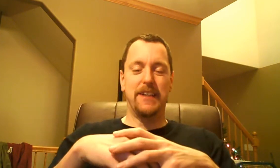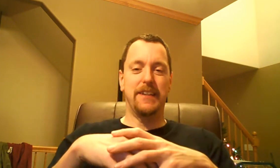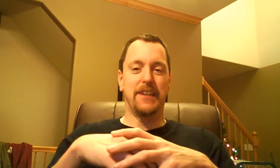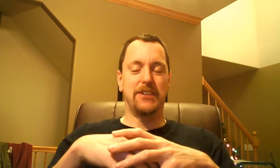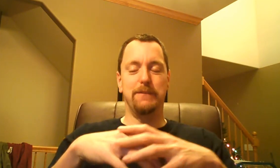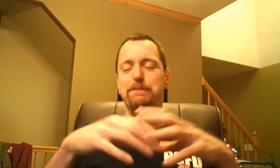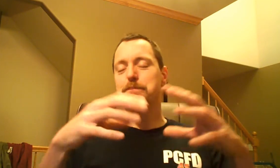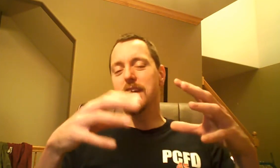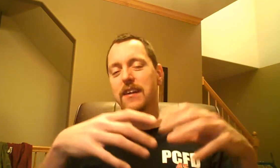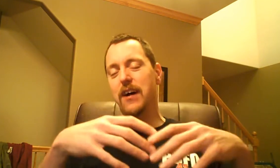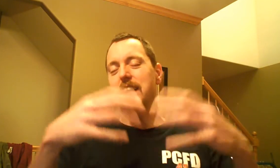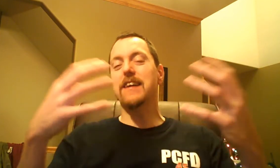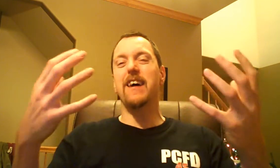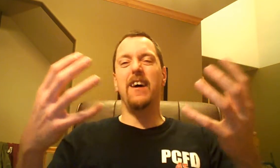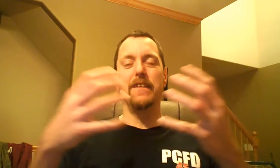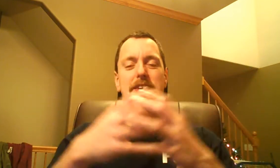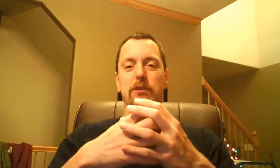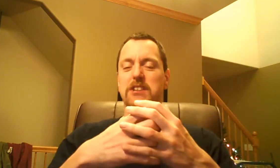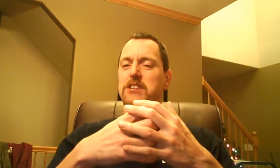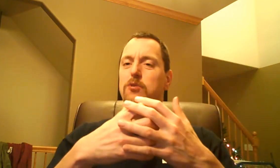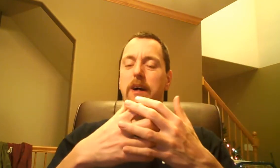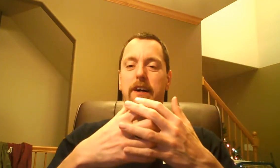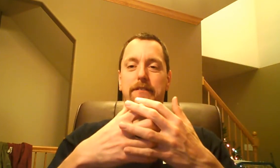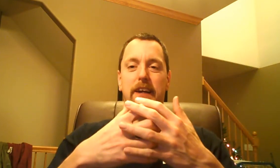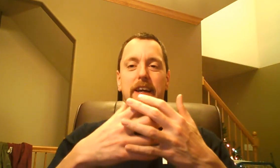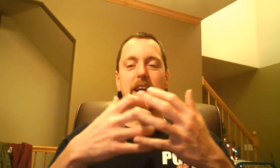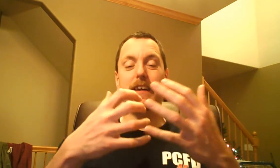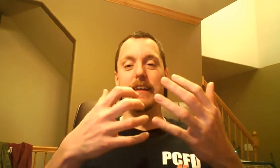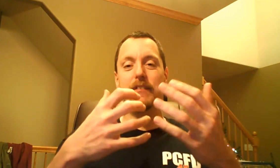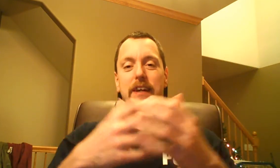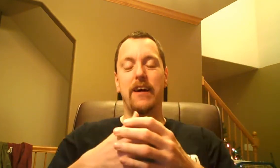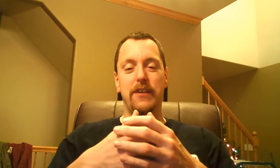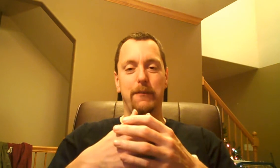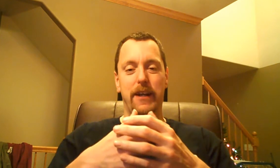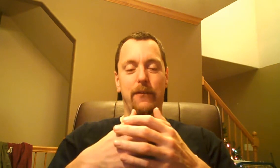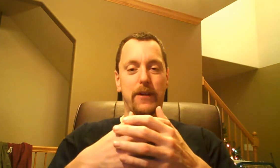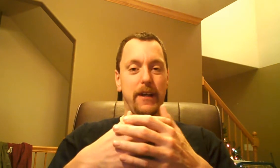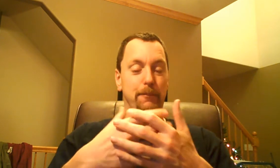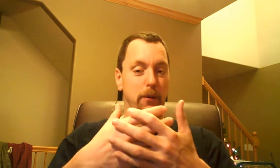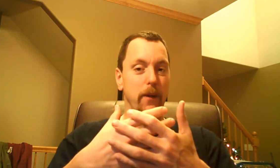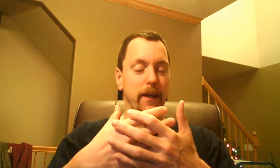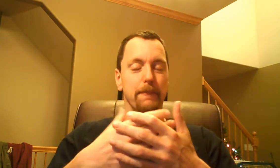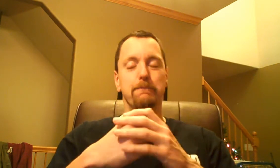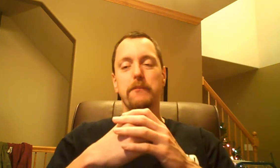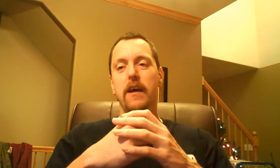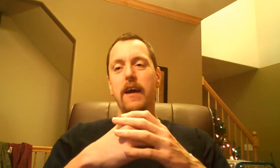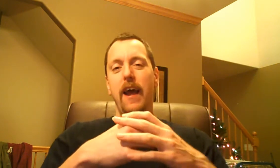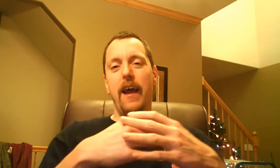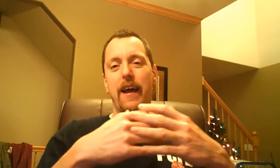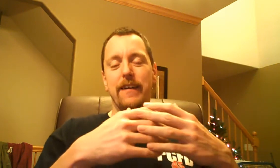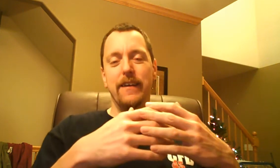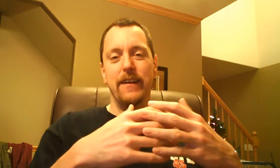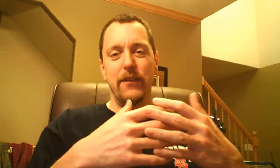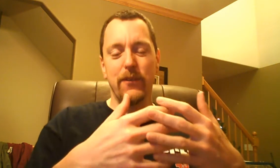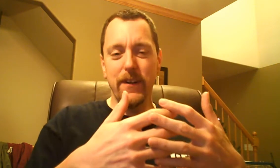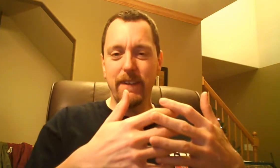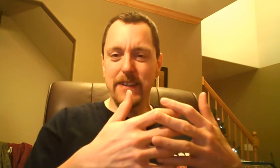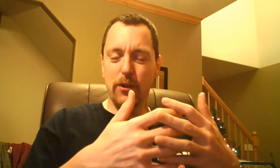on induction? You know, I get all these questions quite often. I can't even count how many I would get per week. And really, these